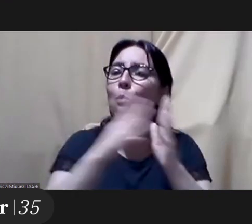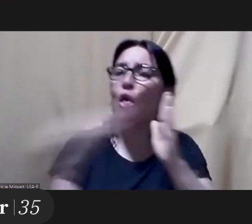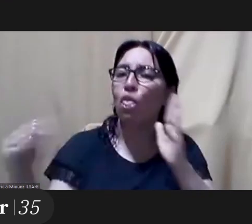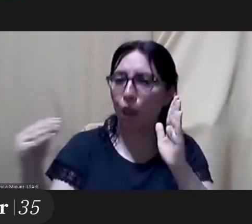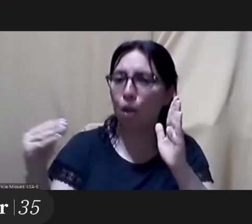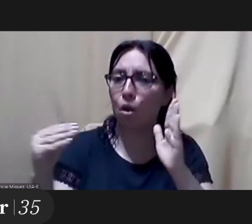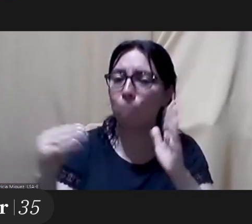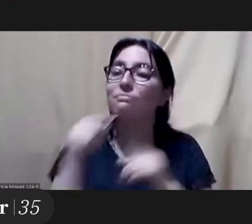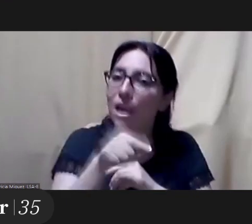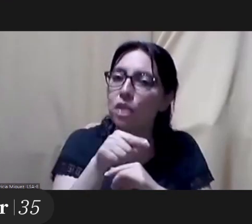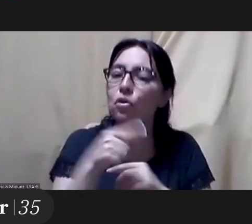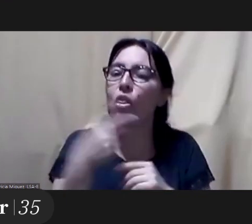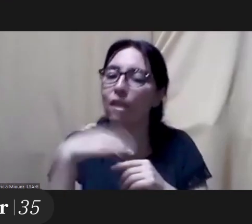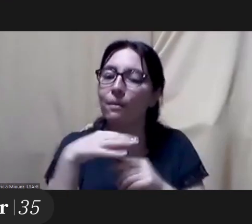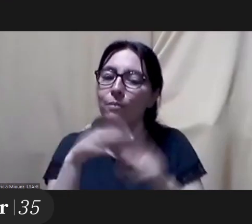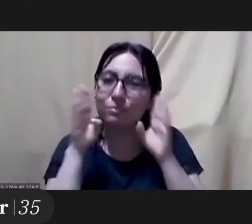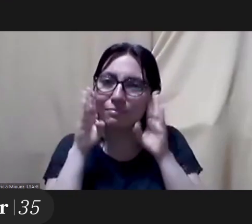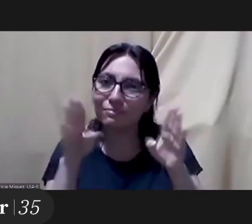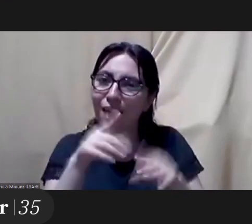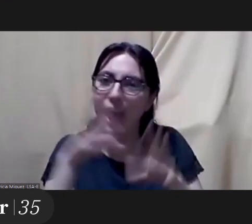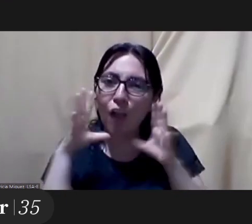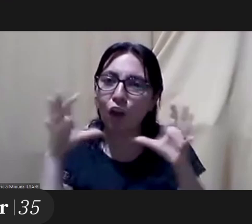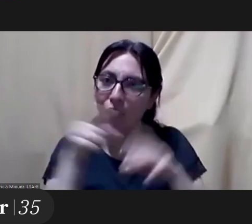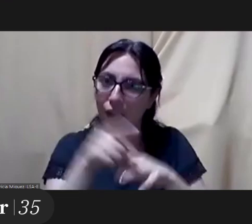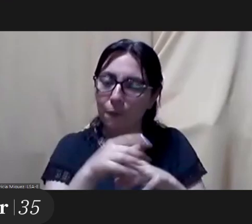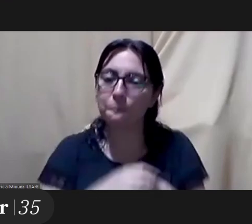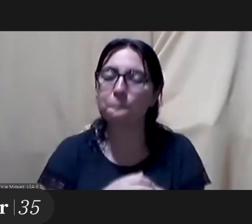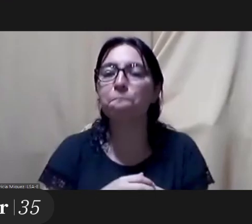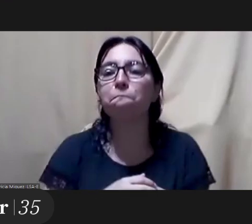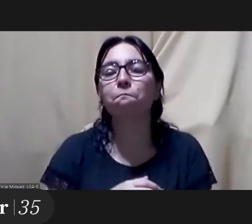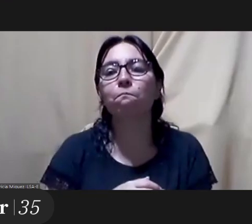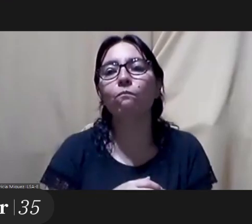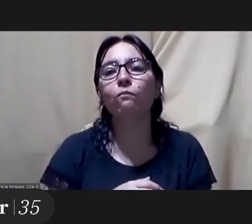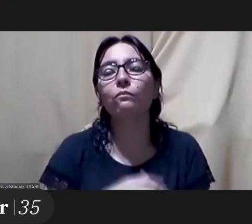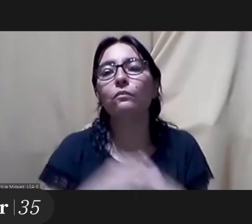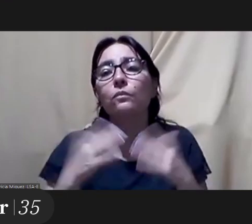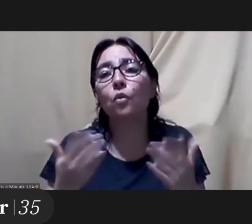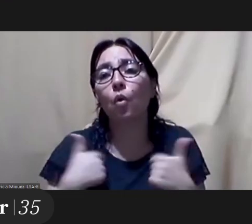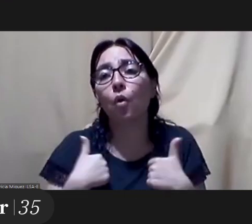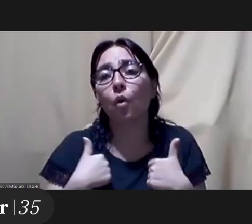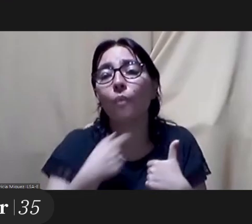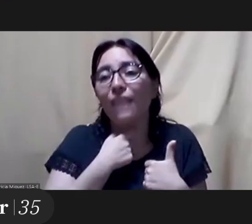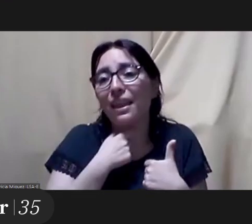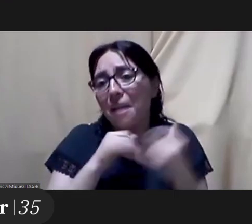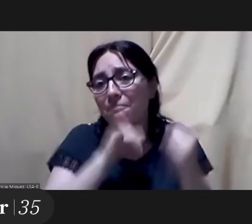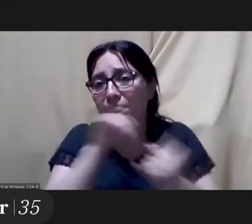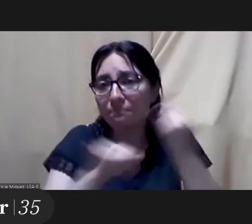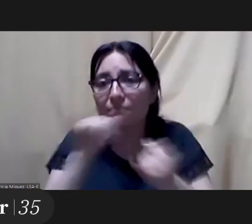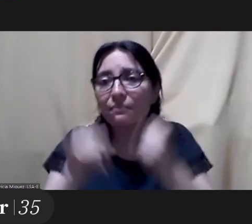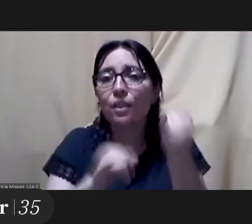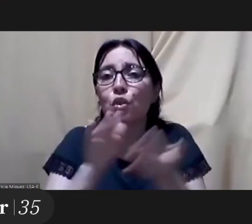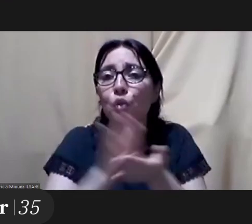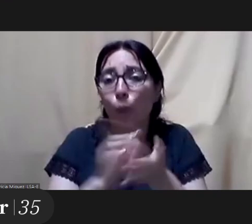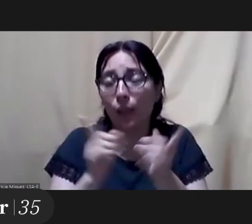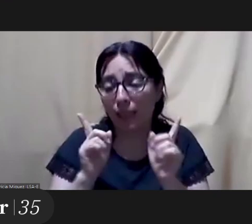so it's very important to do that this is uh basically what i wanted to share